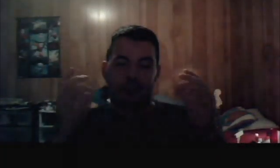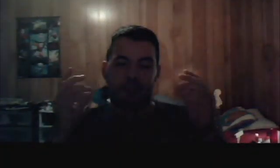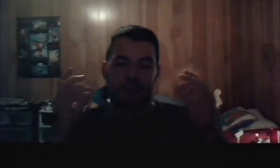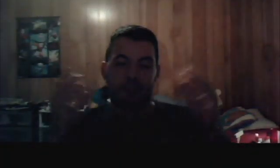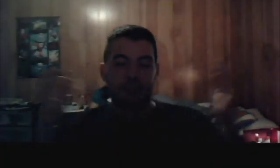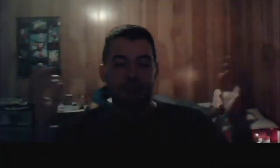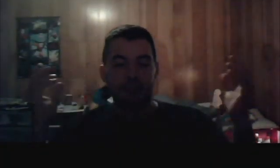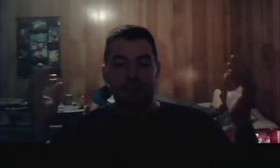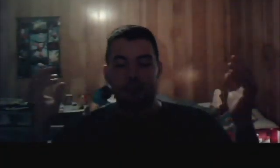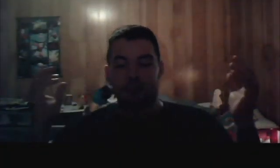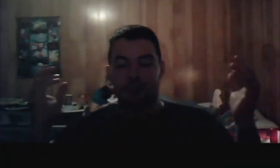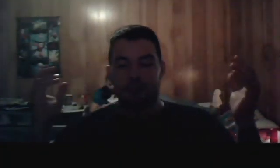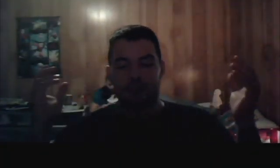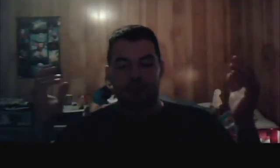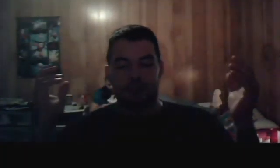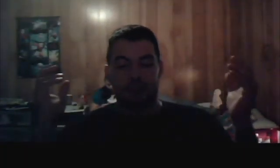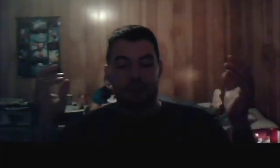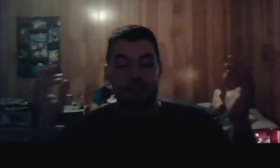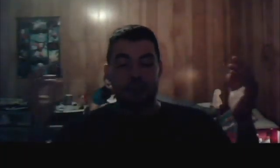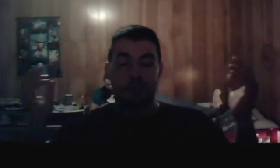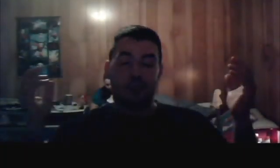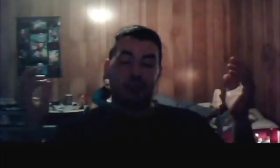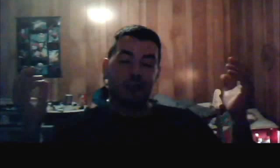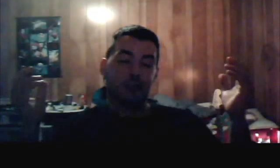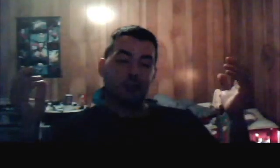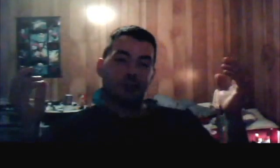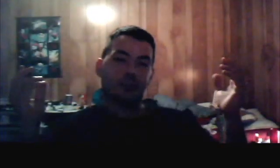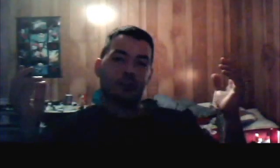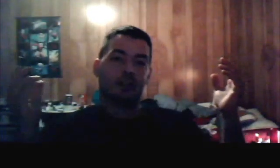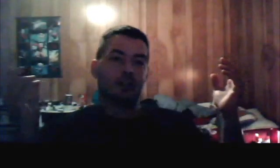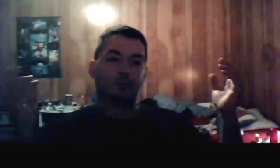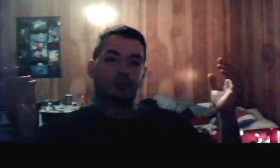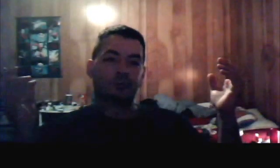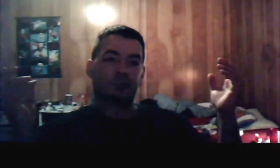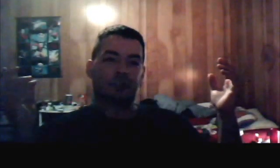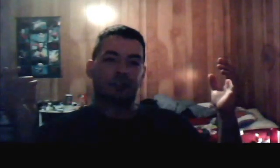This is a story about the time that I almost died.